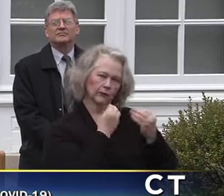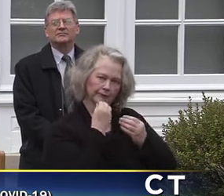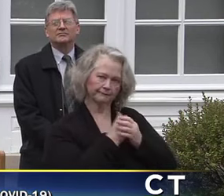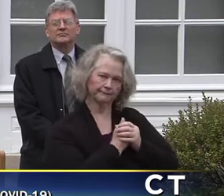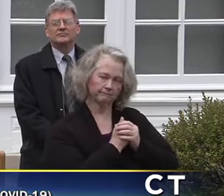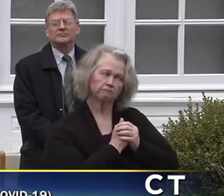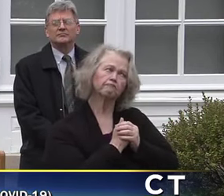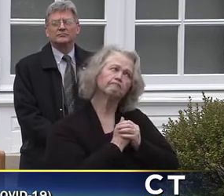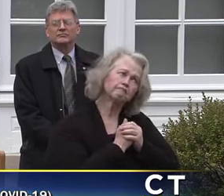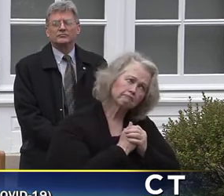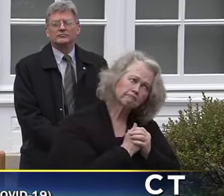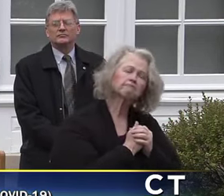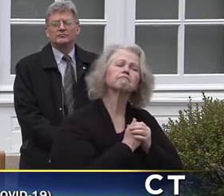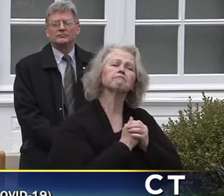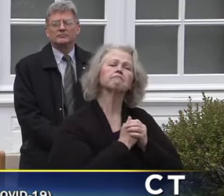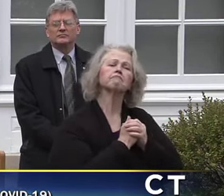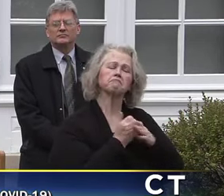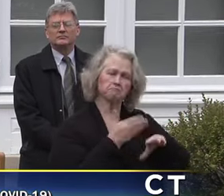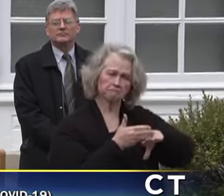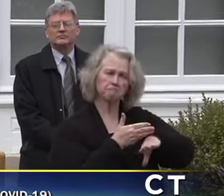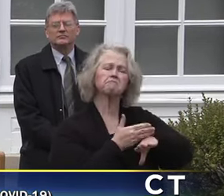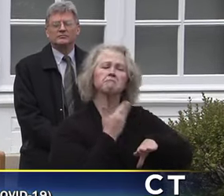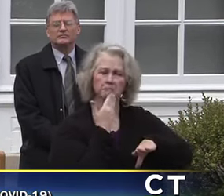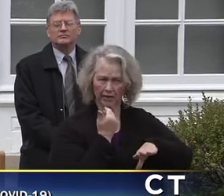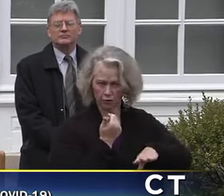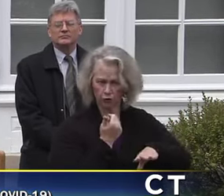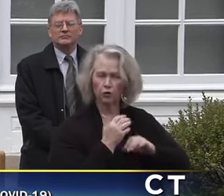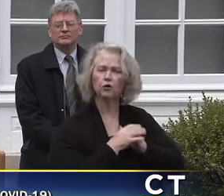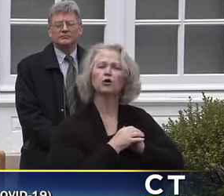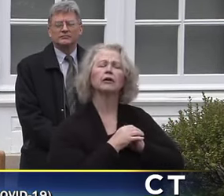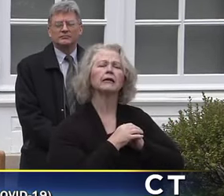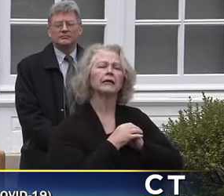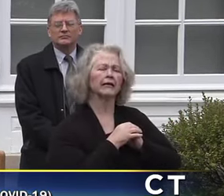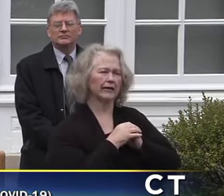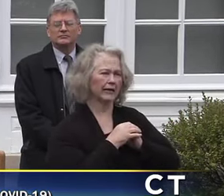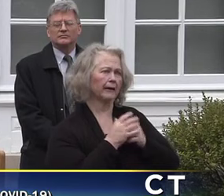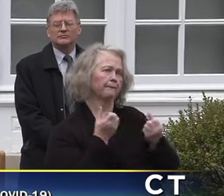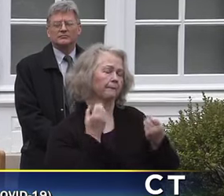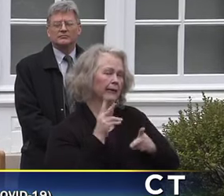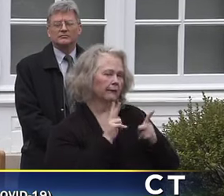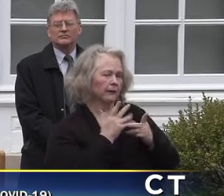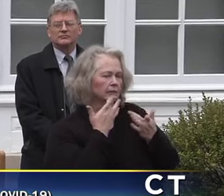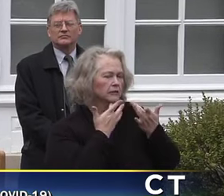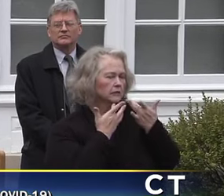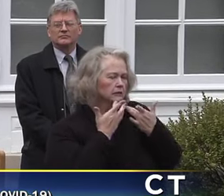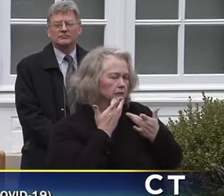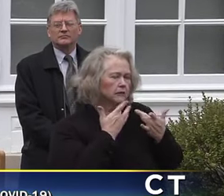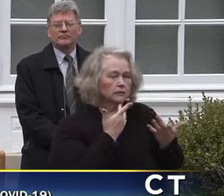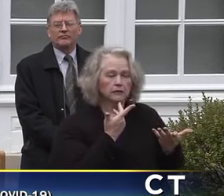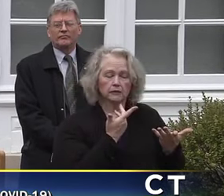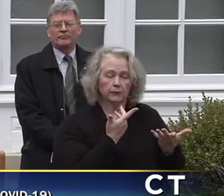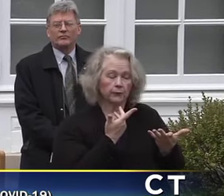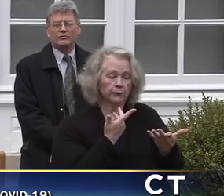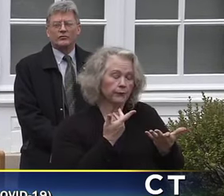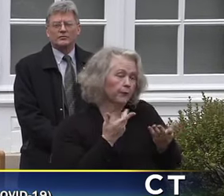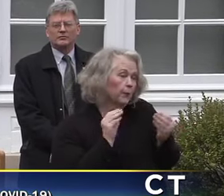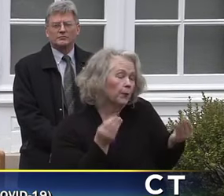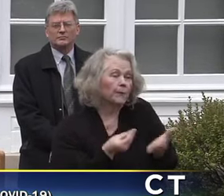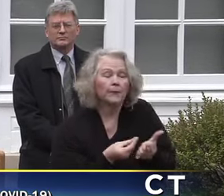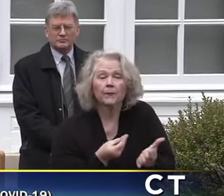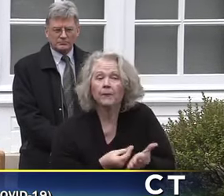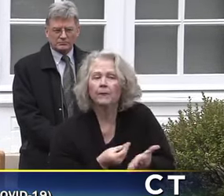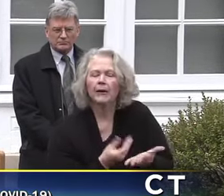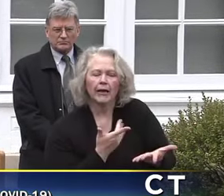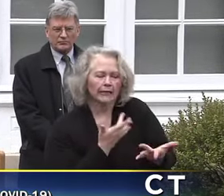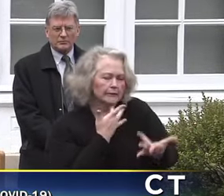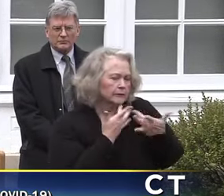We're doing better on food. You know, right now there are an awful lot of people who were worried are going without. A lot of people have just lost a paycheck, worried about what